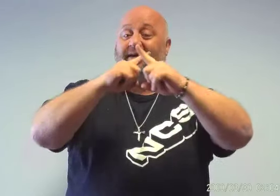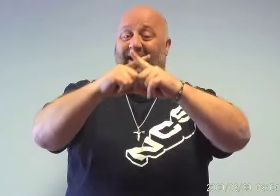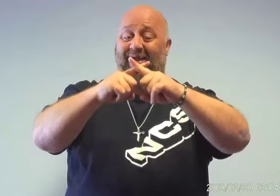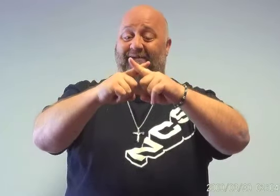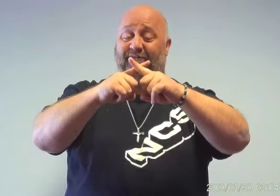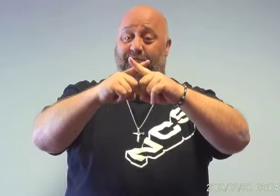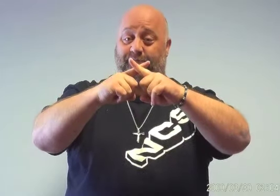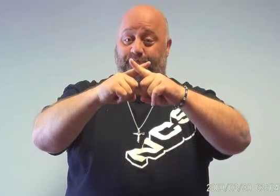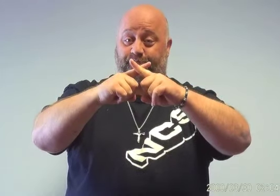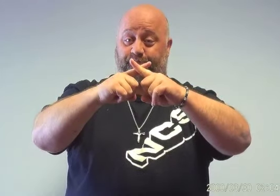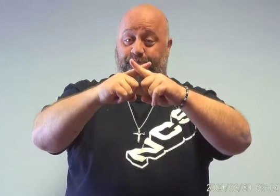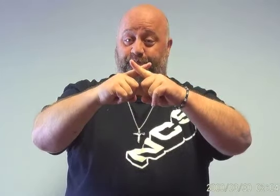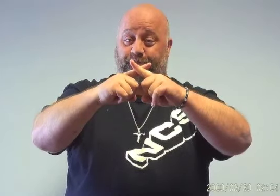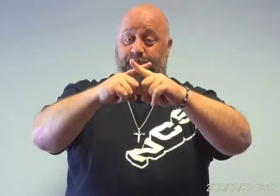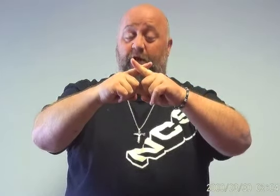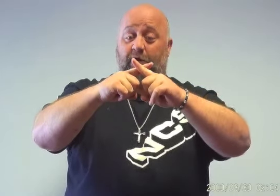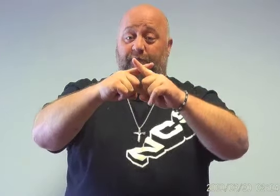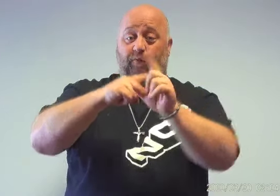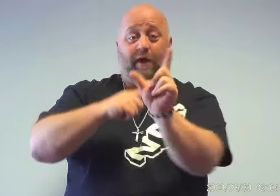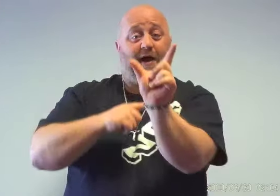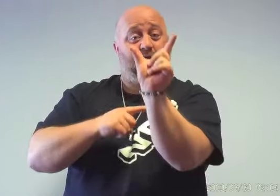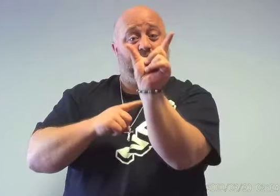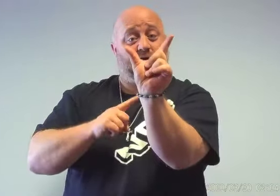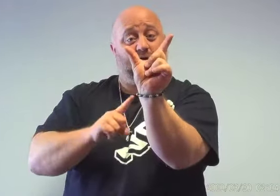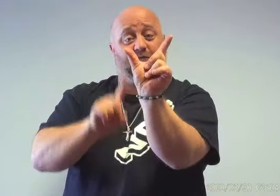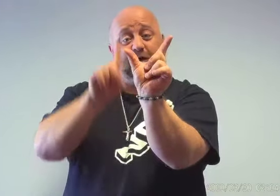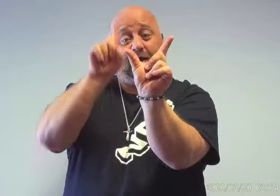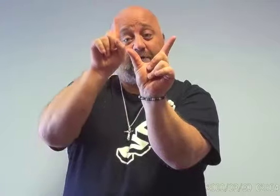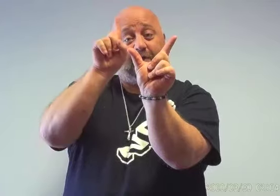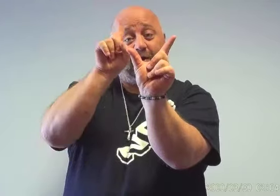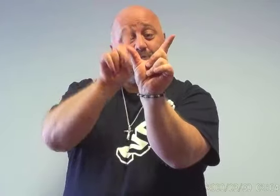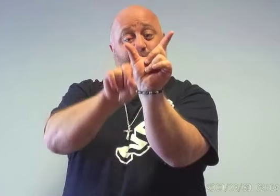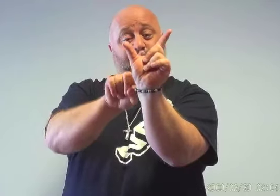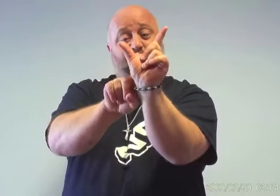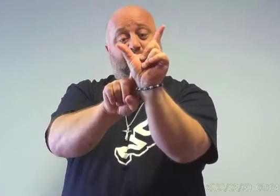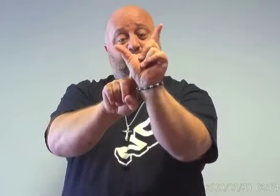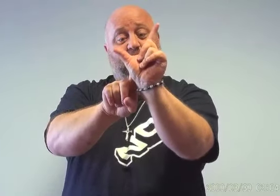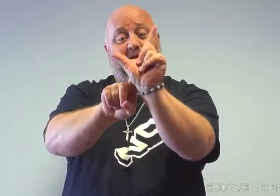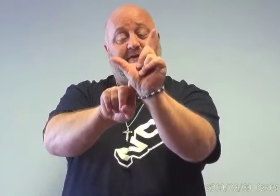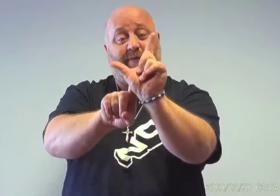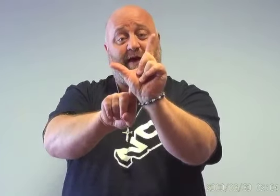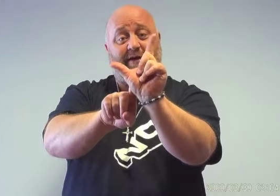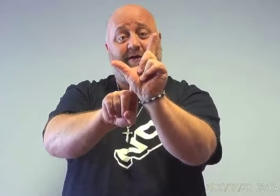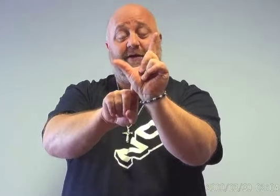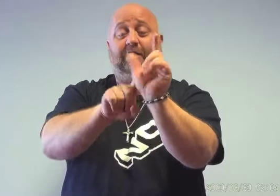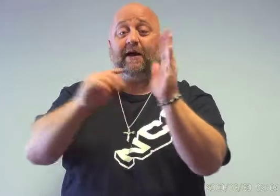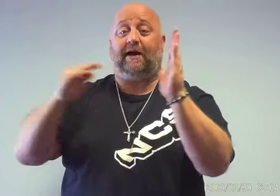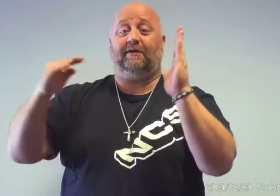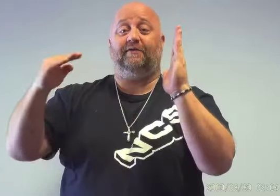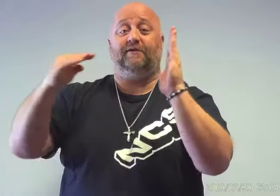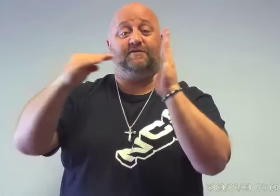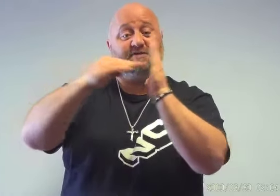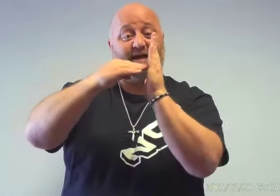X, for Y, curve the hand and put the stock of the Y at the back, and Z.